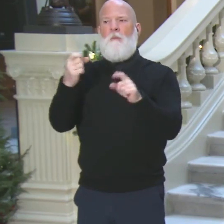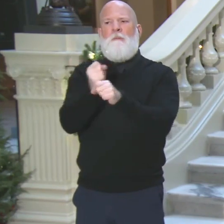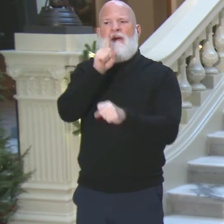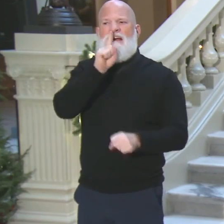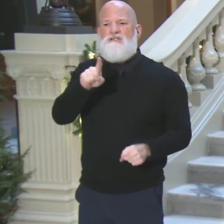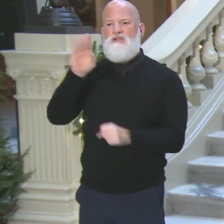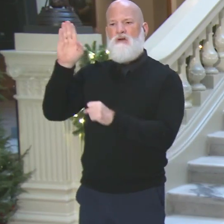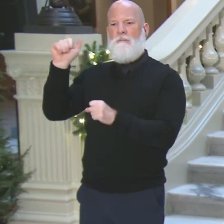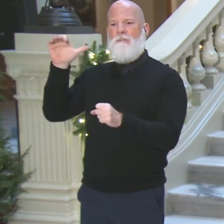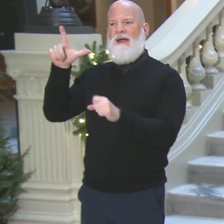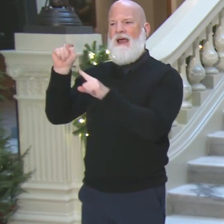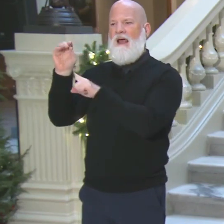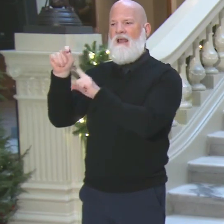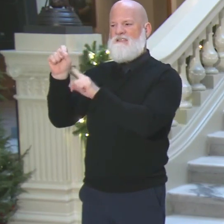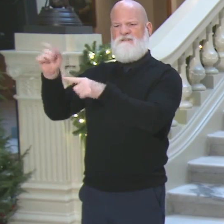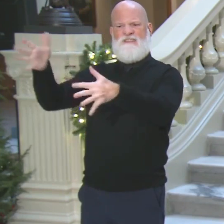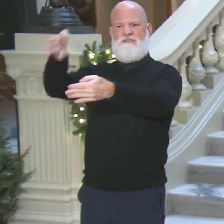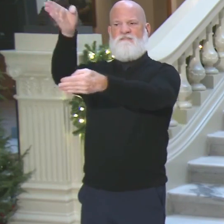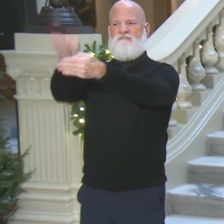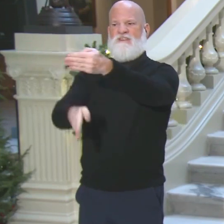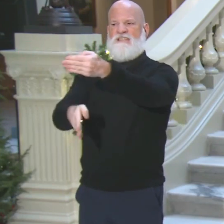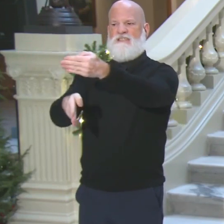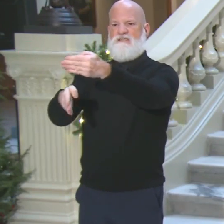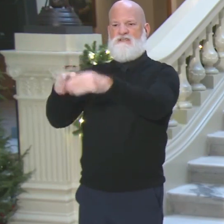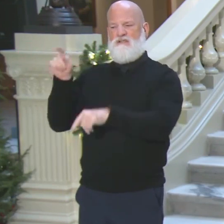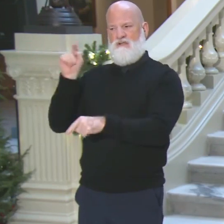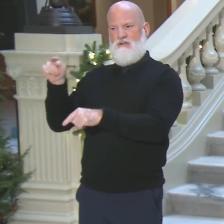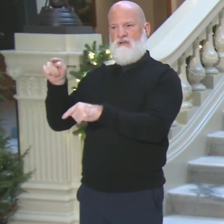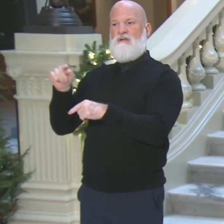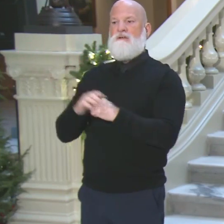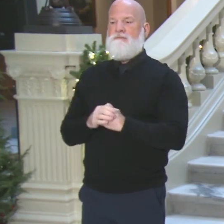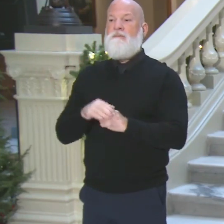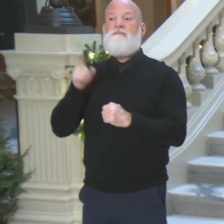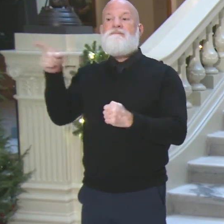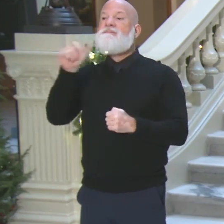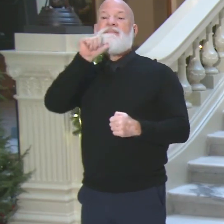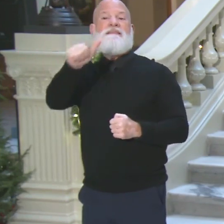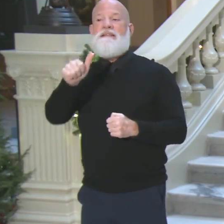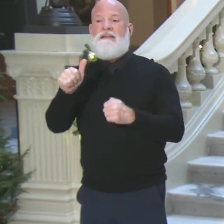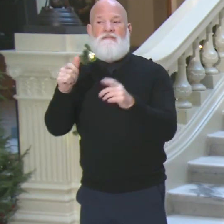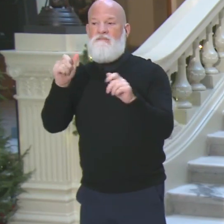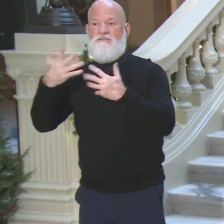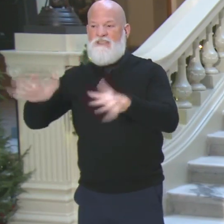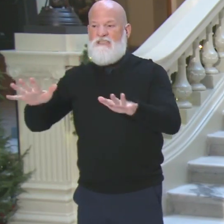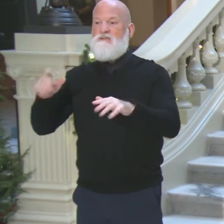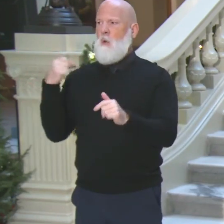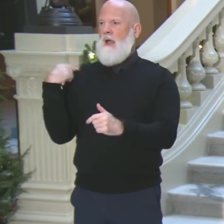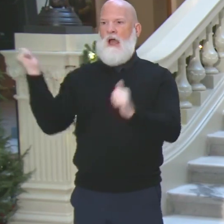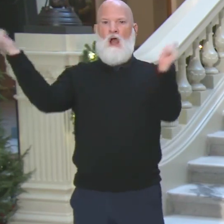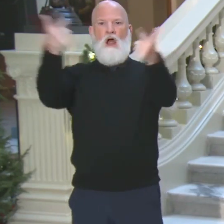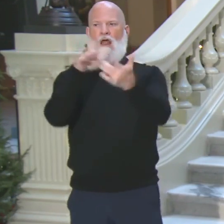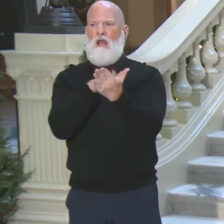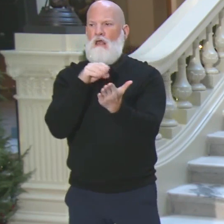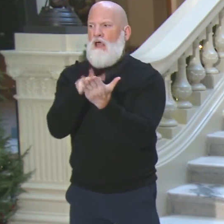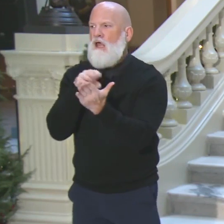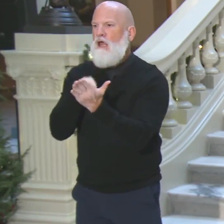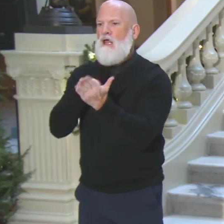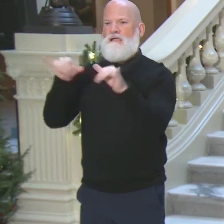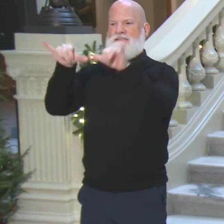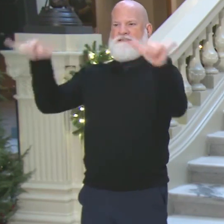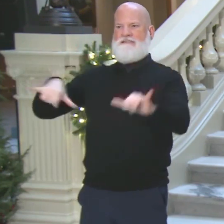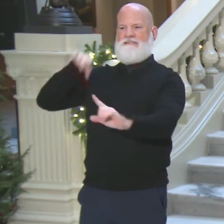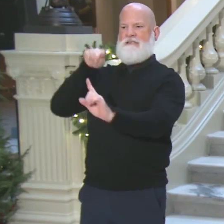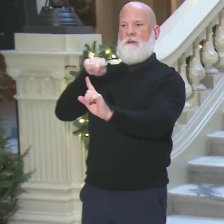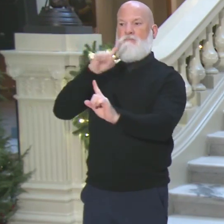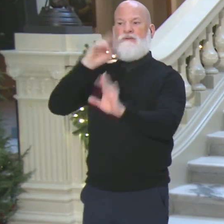They didn't until we until this final time. So everybody's learning this new system. It's a high stress environment right now because the presidential election